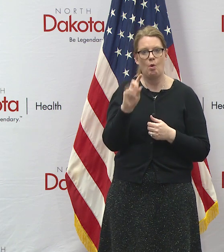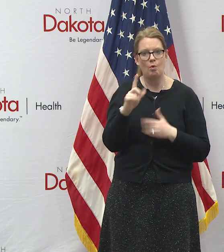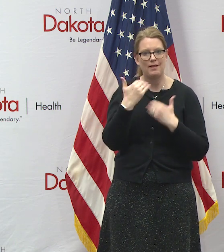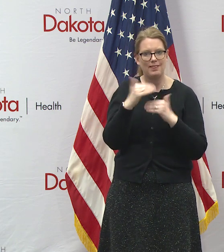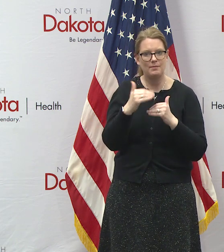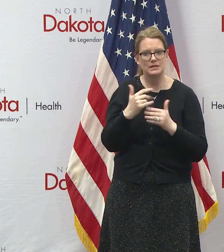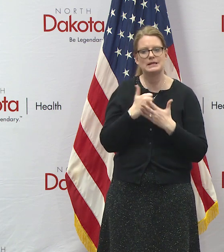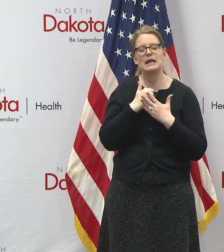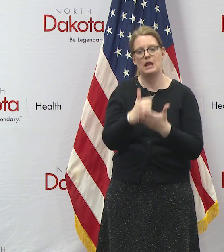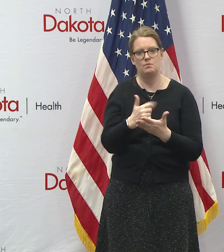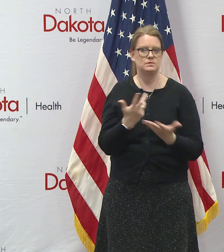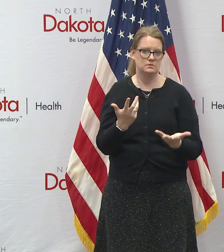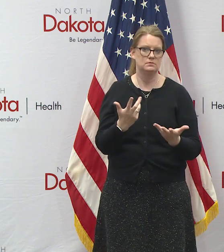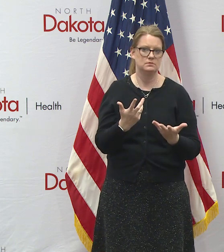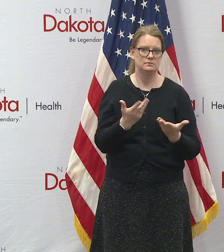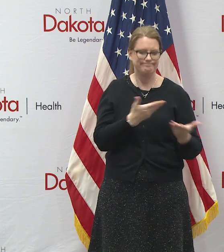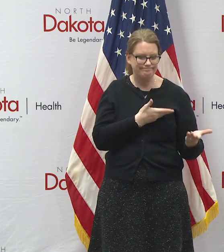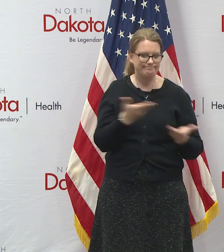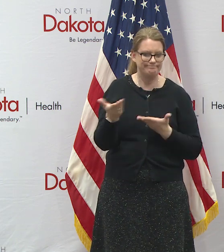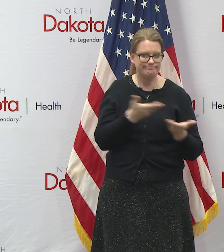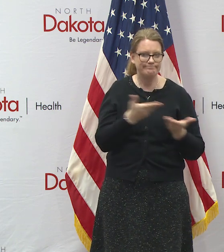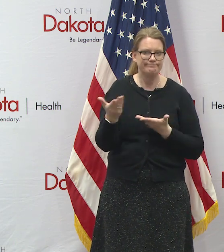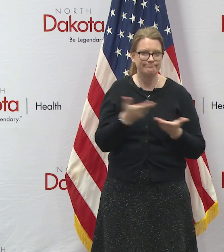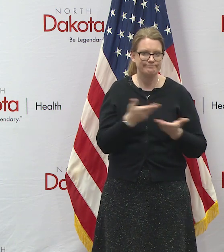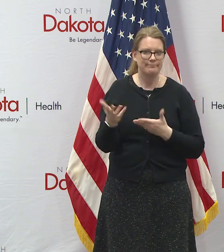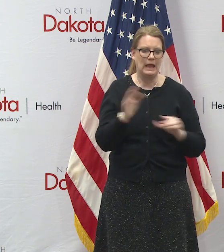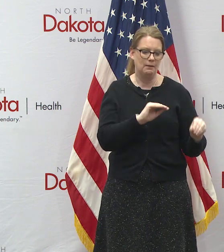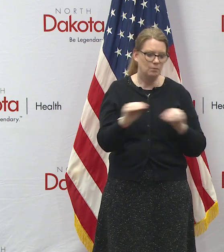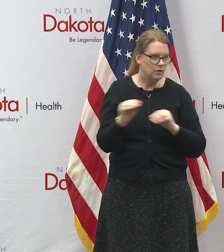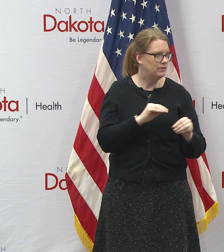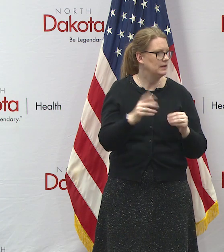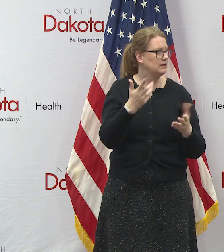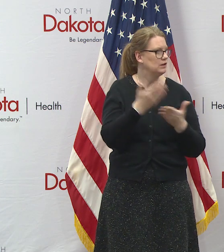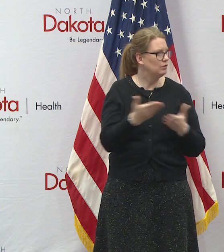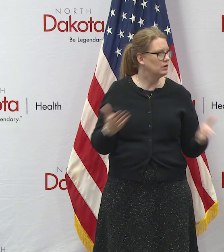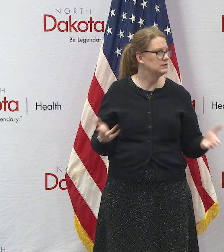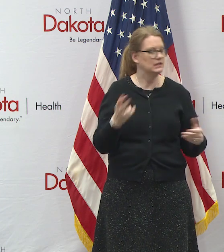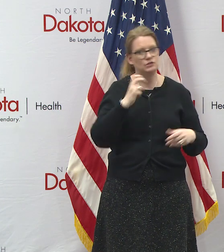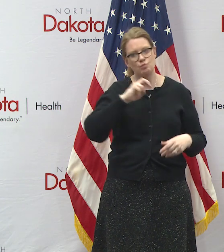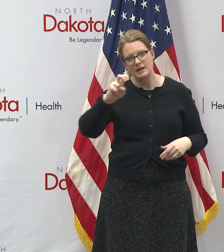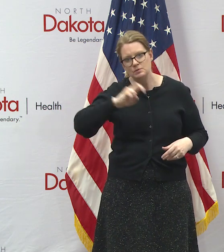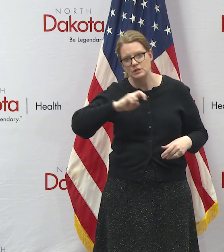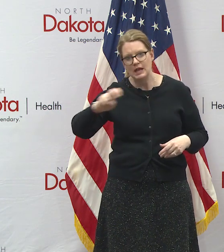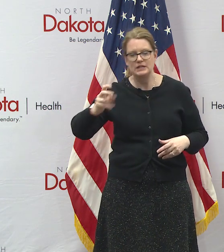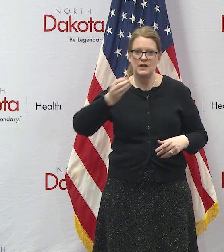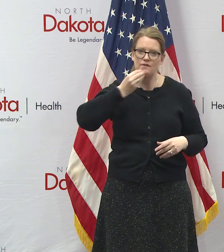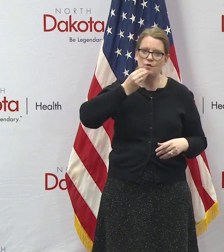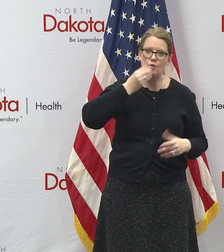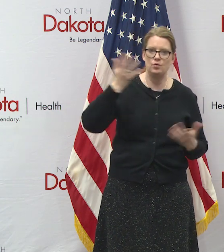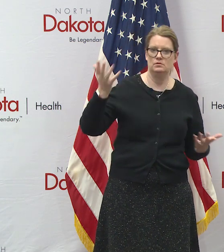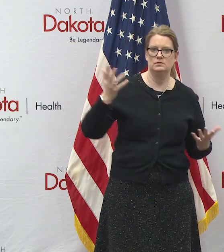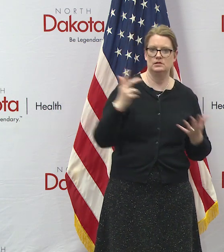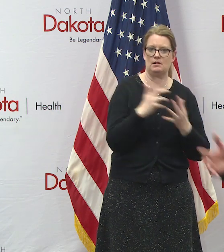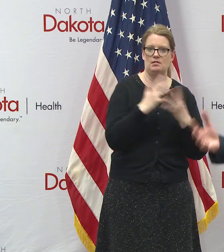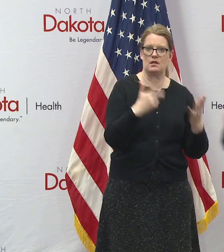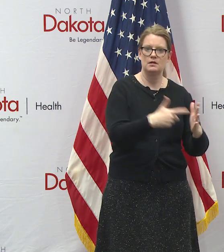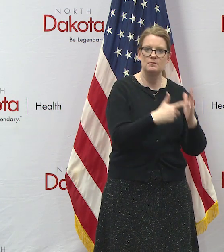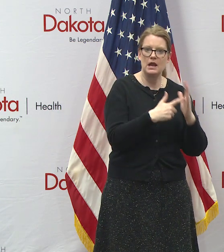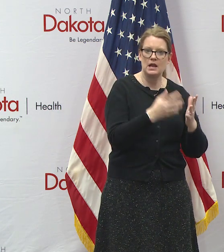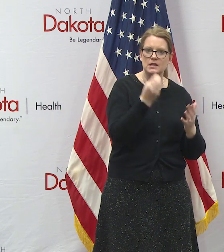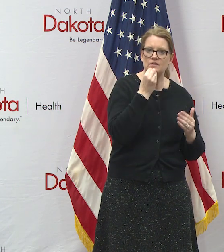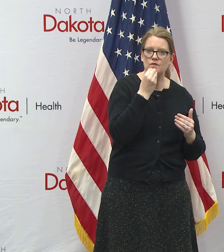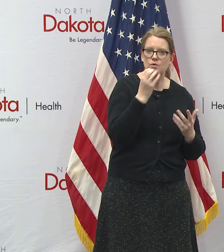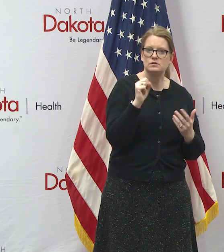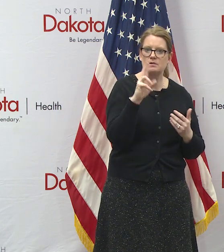helps you with your workforce shortage uh it helps moving you know goods and transportation and food because we know there's a lot of demand on the food supply